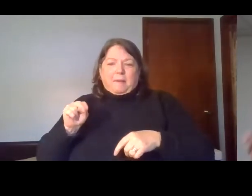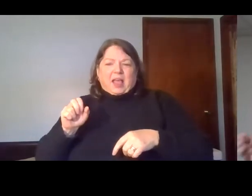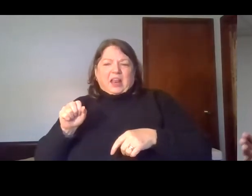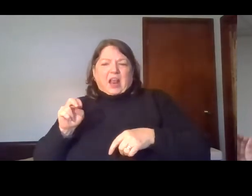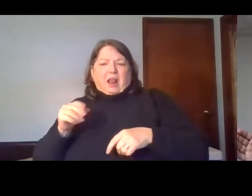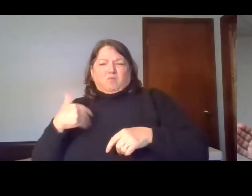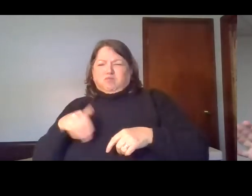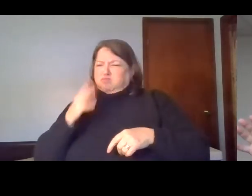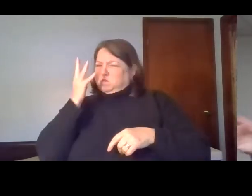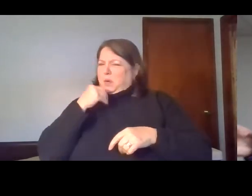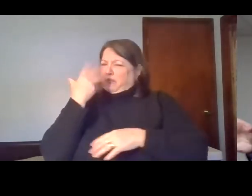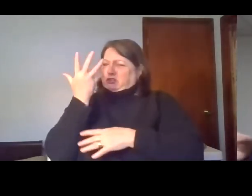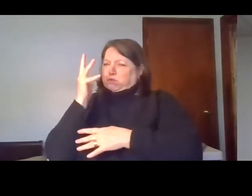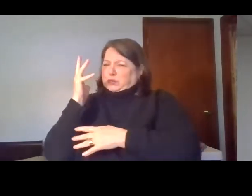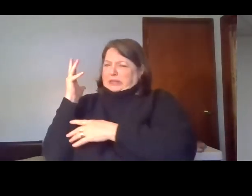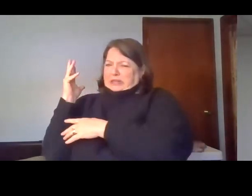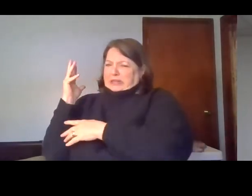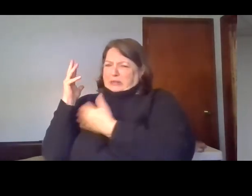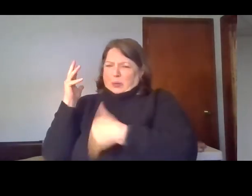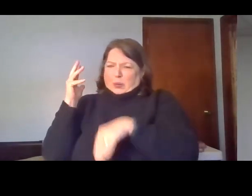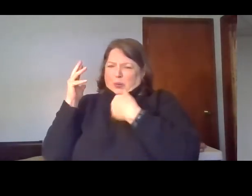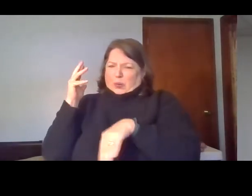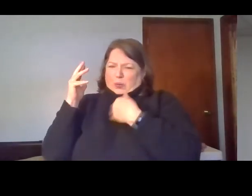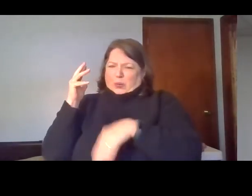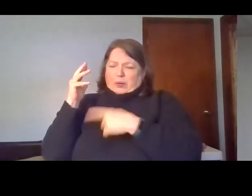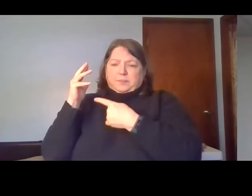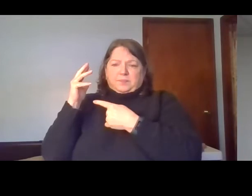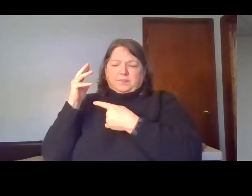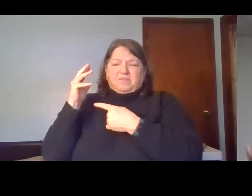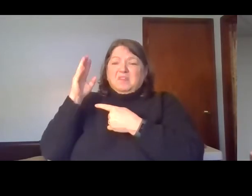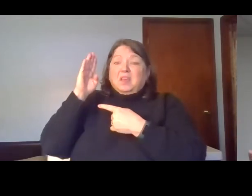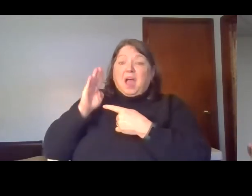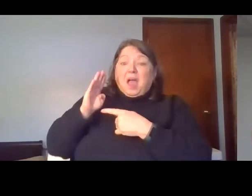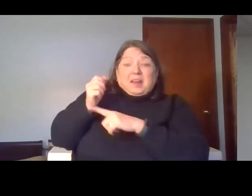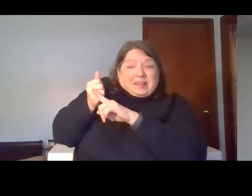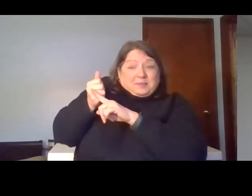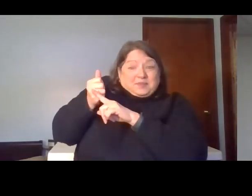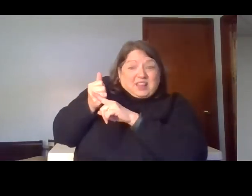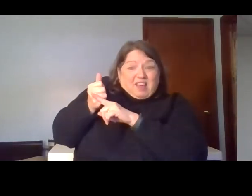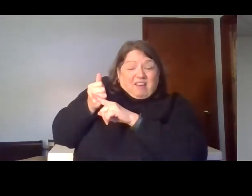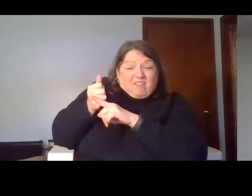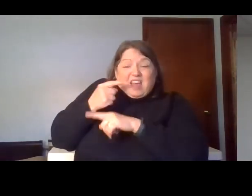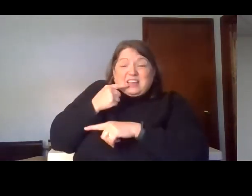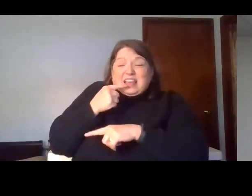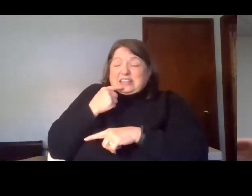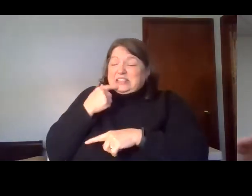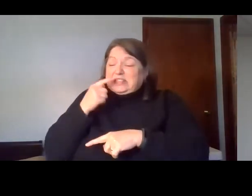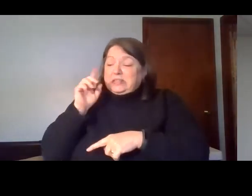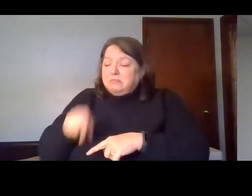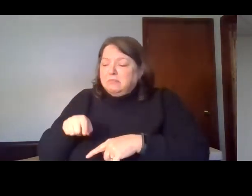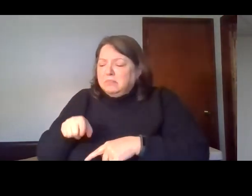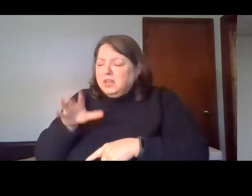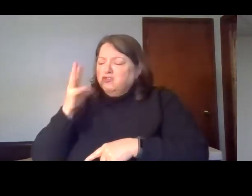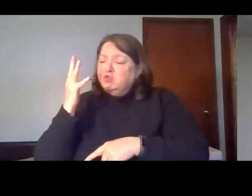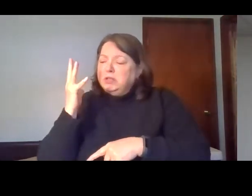trees of that day. And yet, God was able, through his power, to keep them from budding.